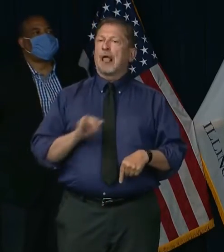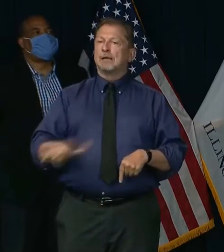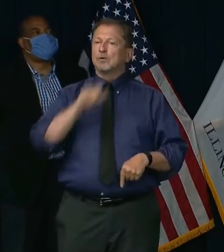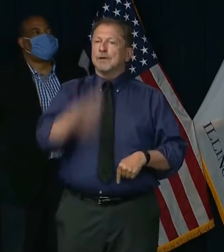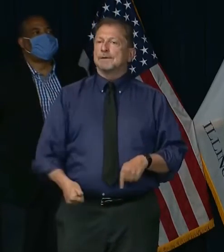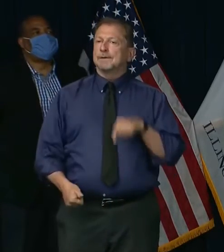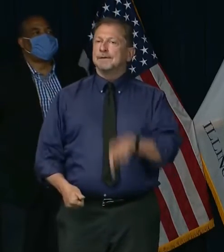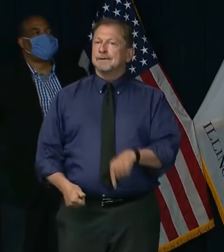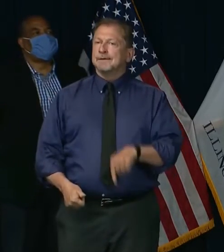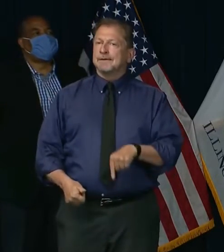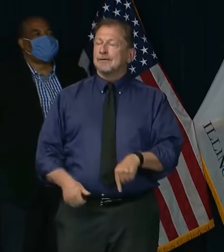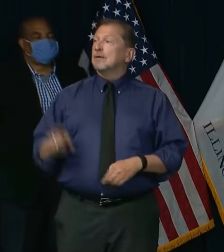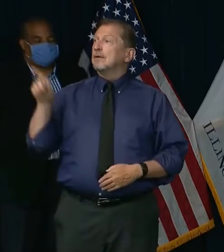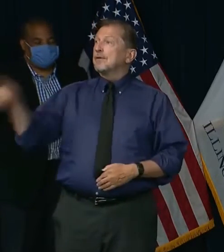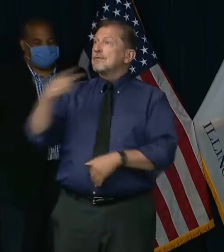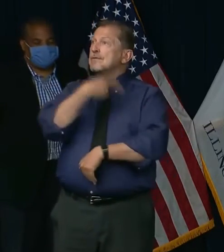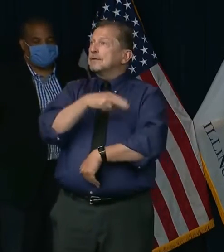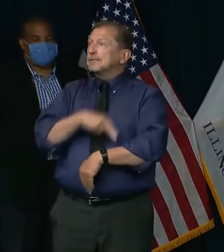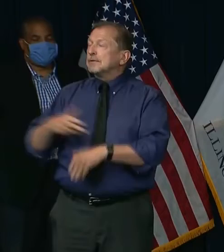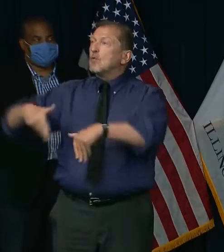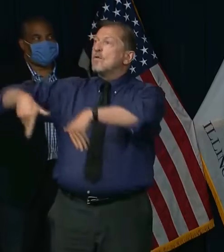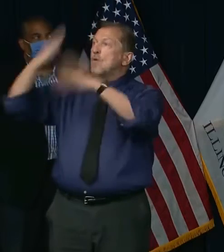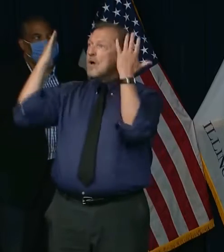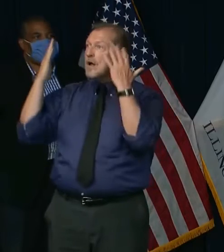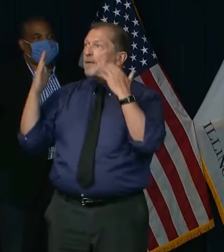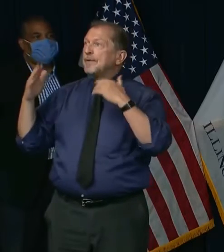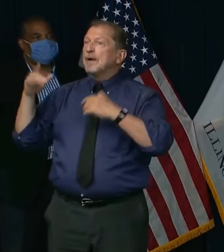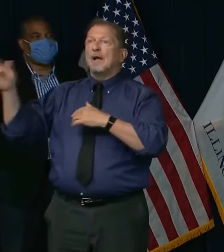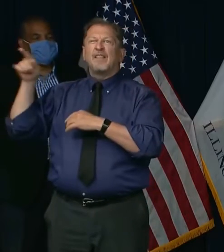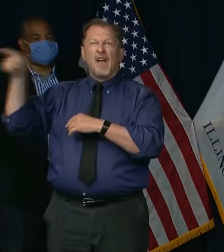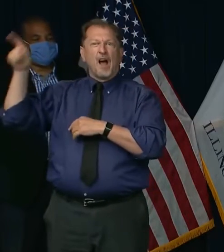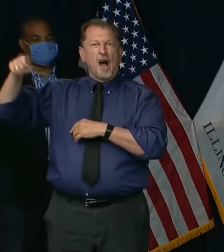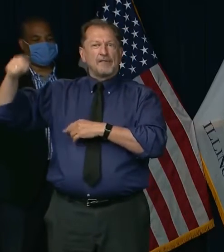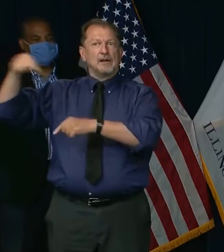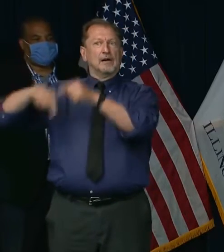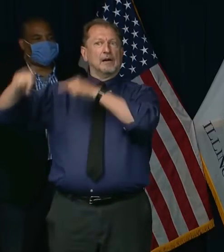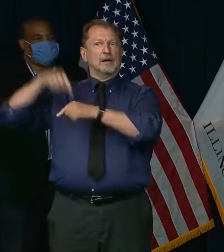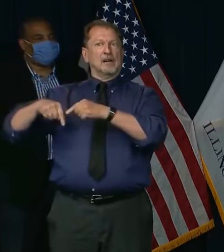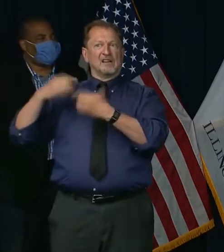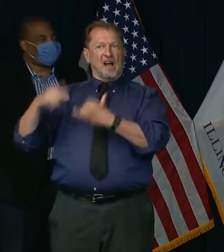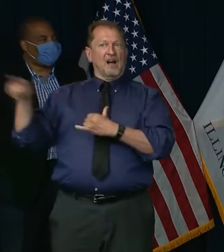usage, and they're being forced to move backward and stay at home.